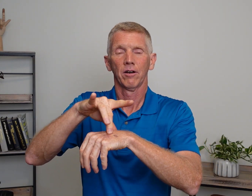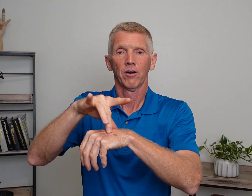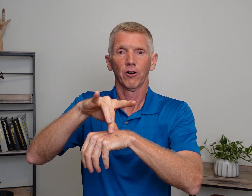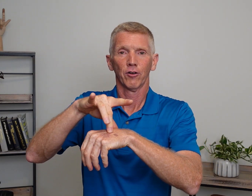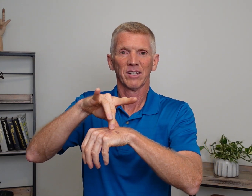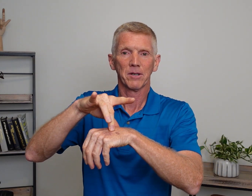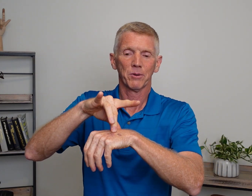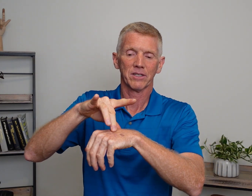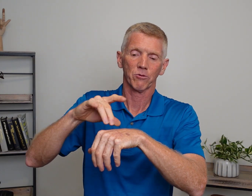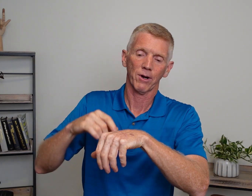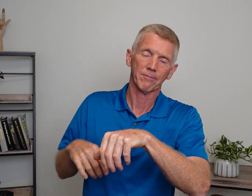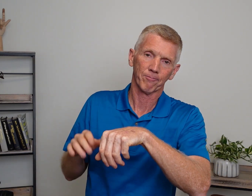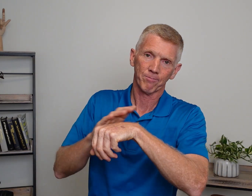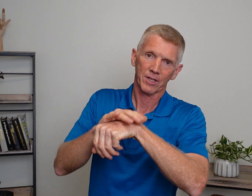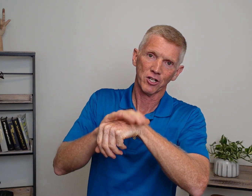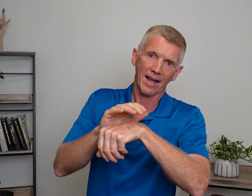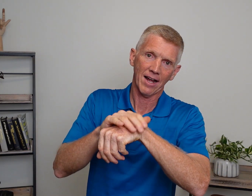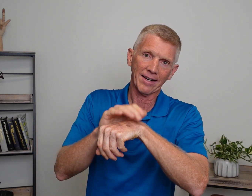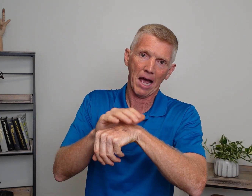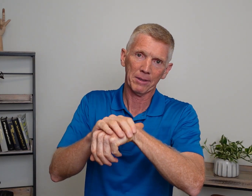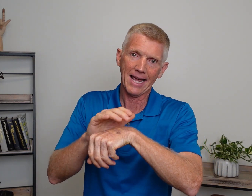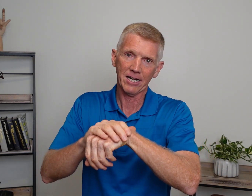Earth. Let's make sure we get this one right. Here's that nod down in the hand.